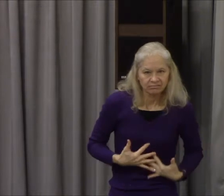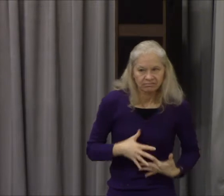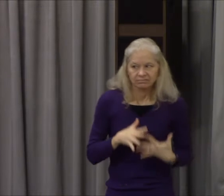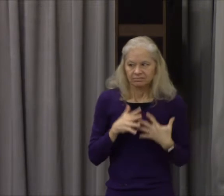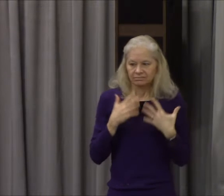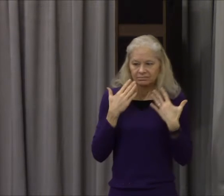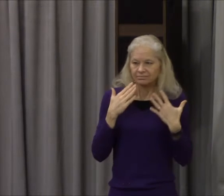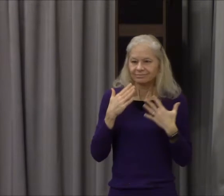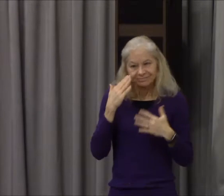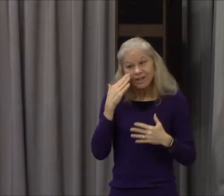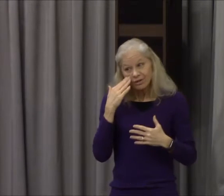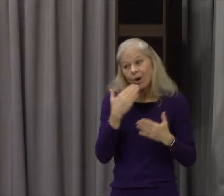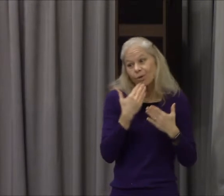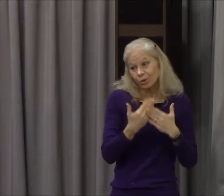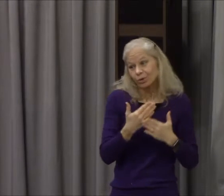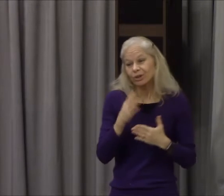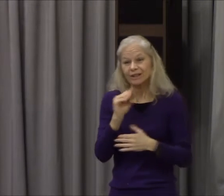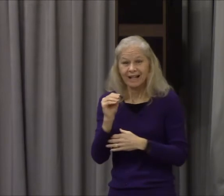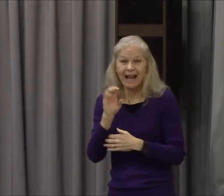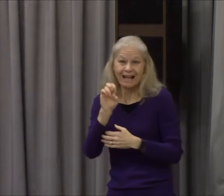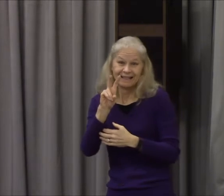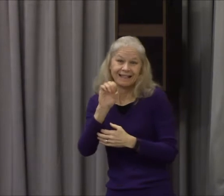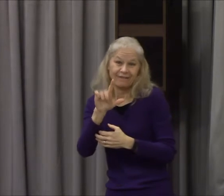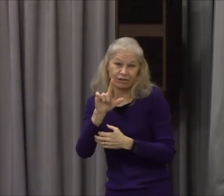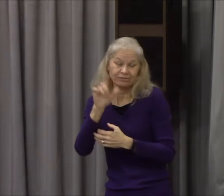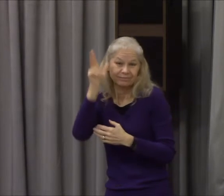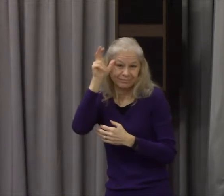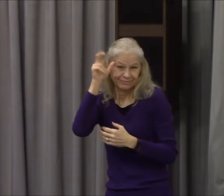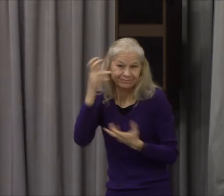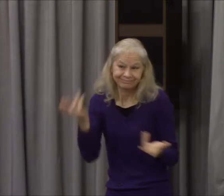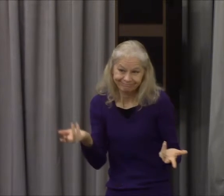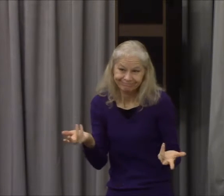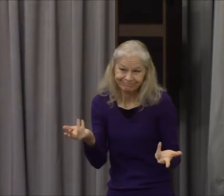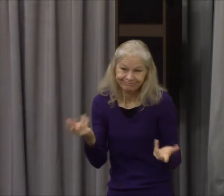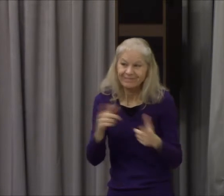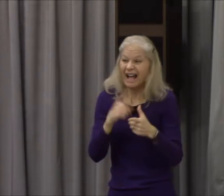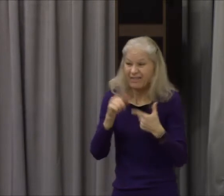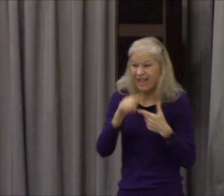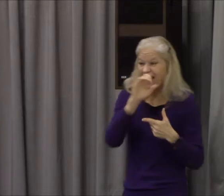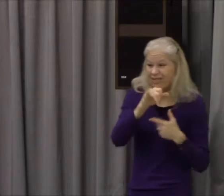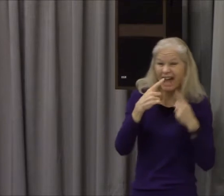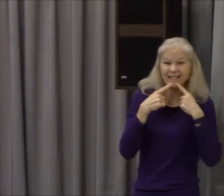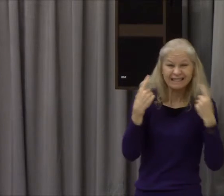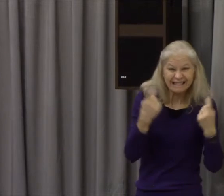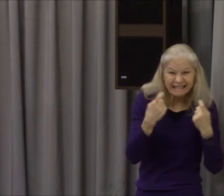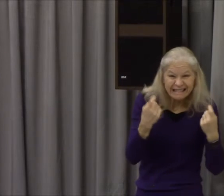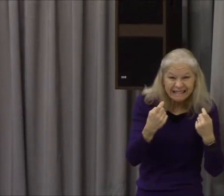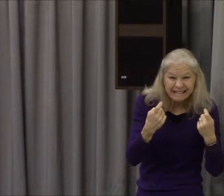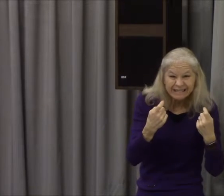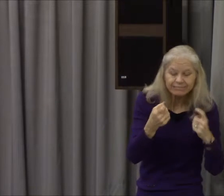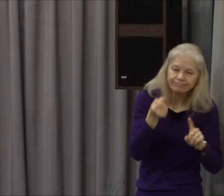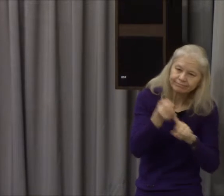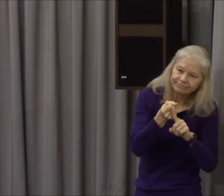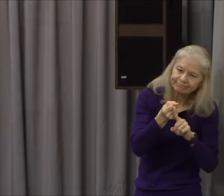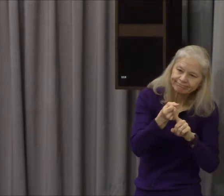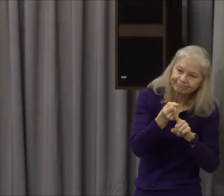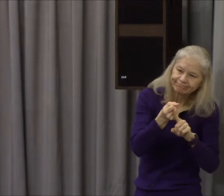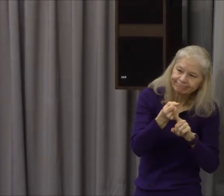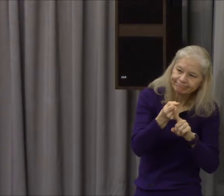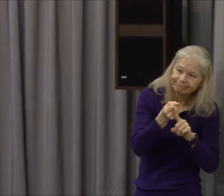after they ate the fruit it says the eyes of them both were open and they knew that they were naked and